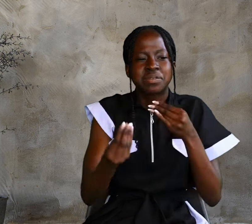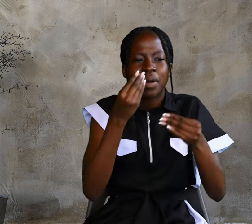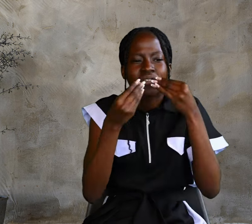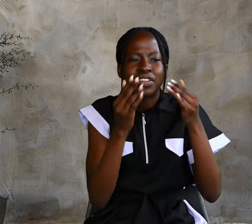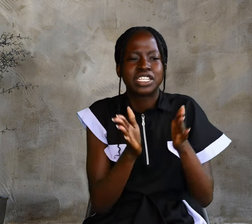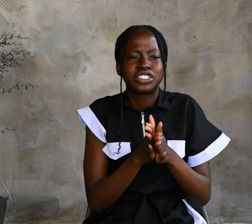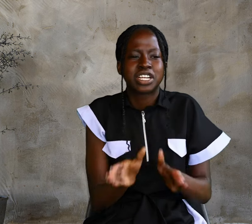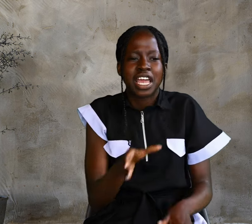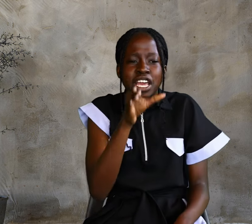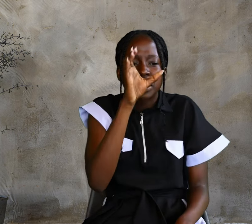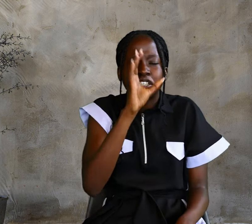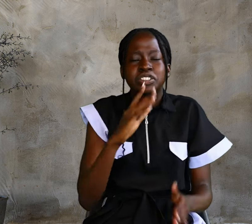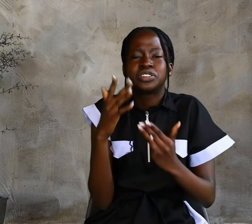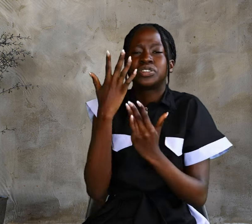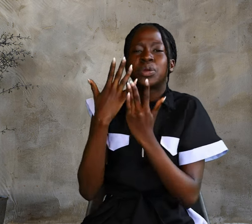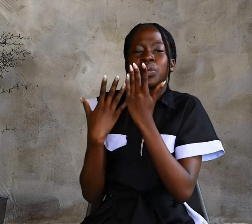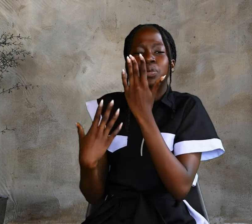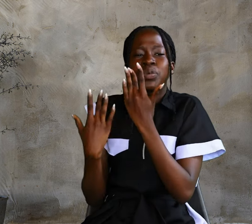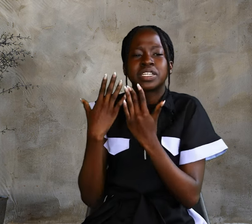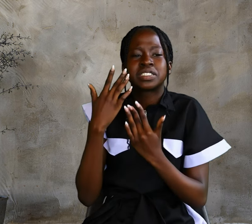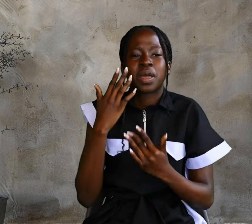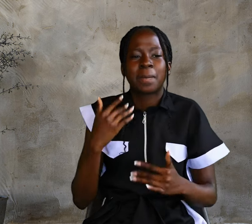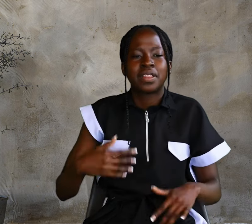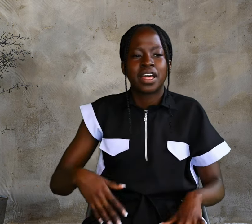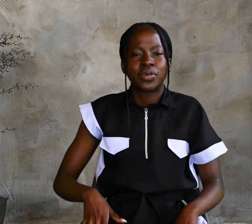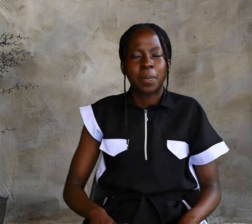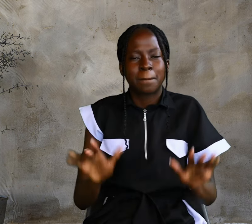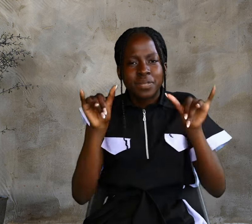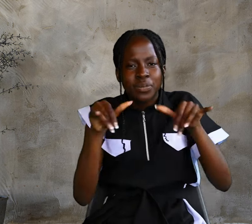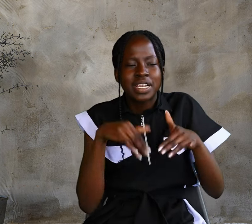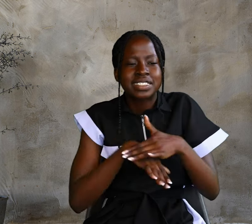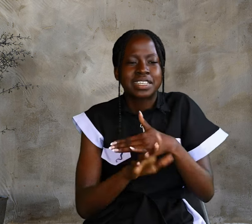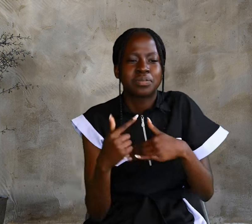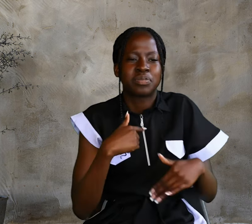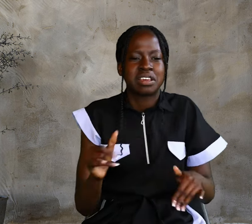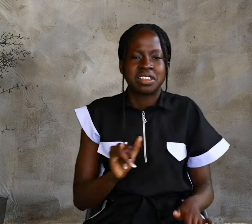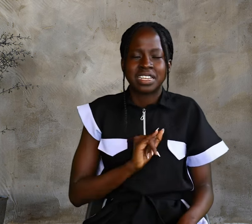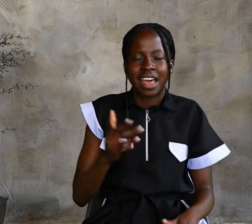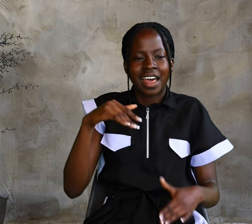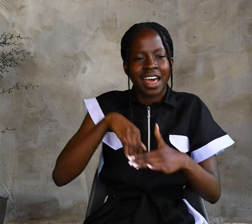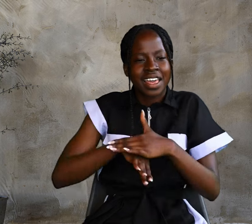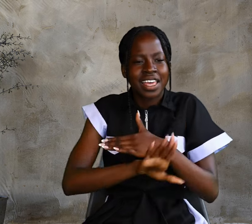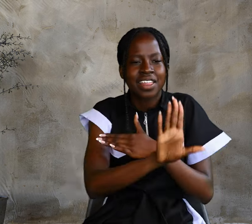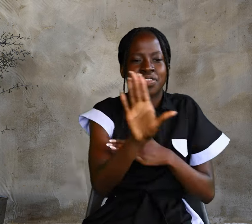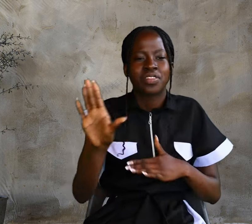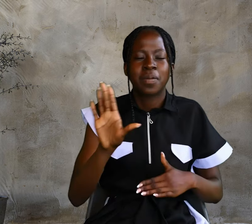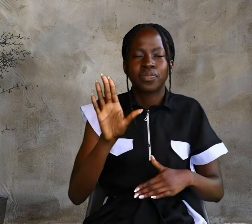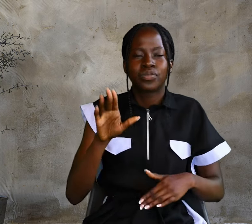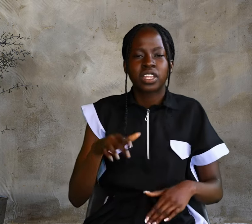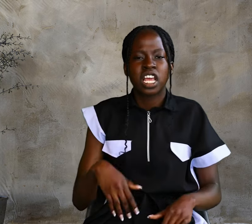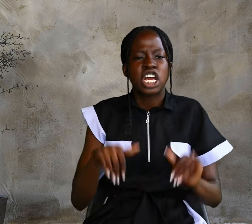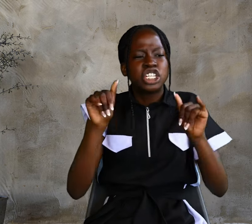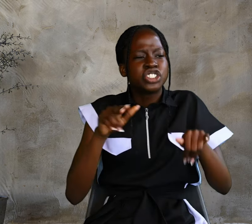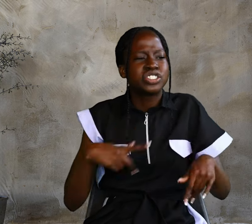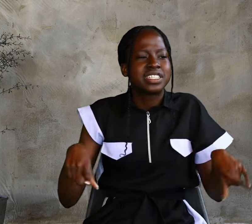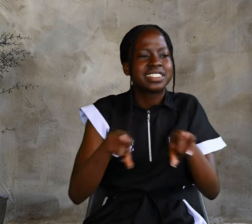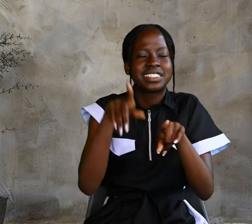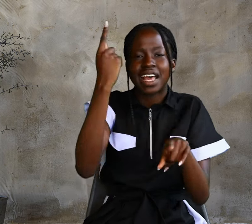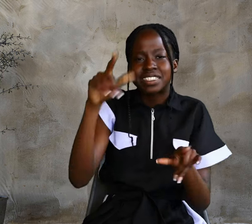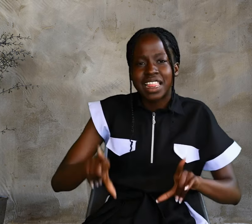my flesh and drinks my blood remains in me and I in them just as the